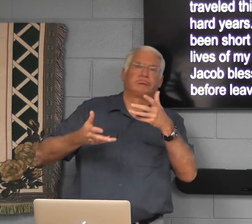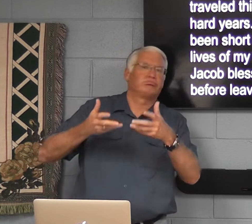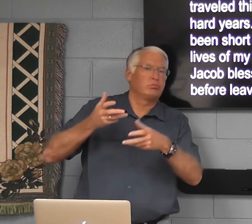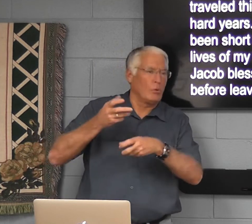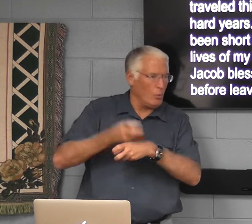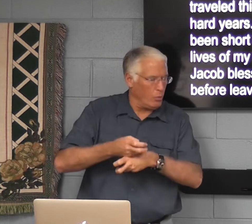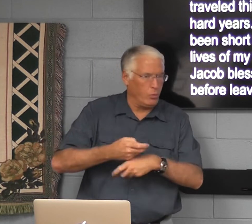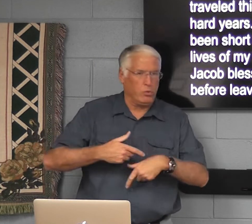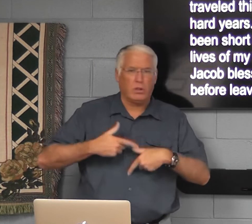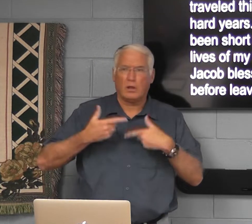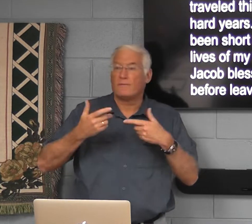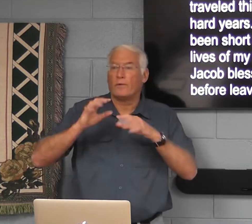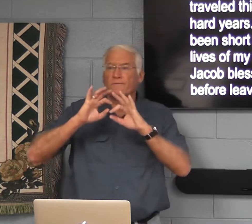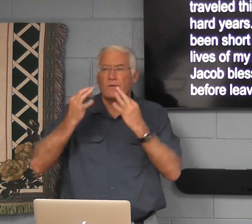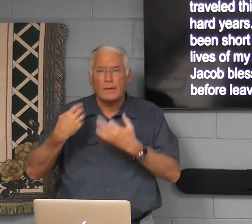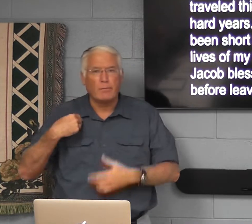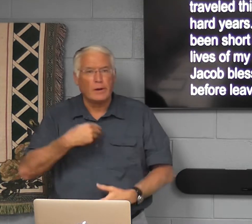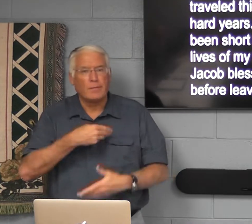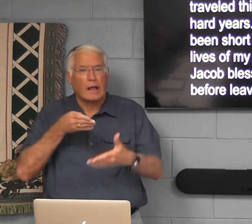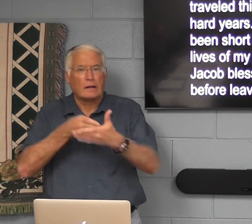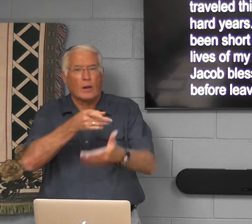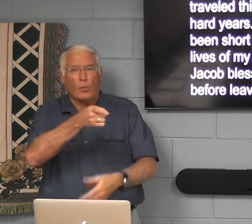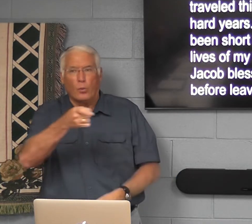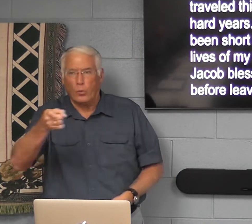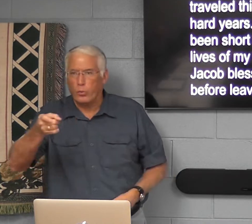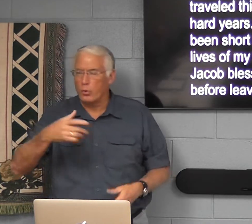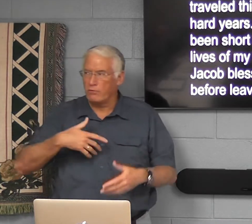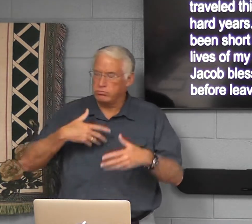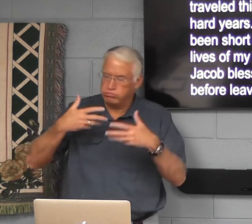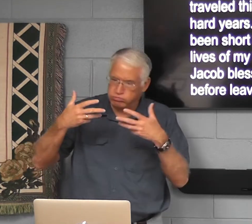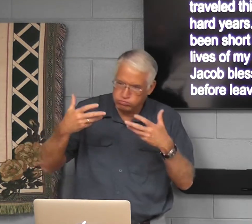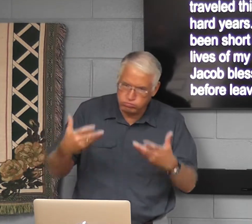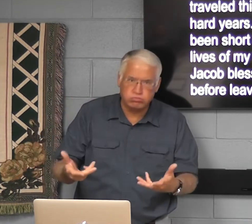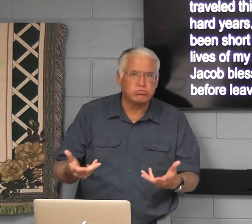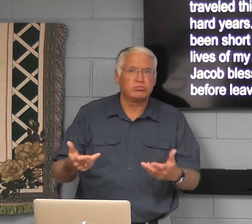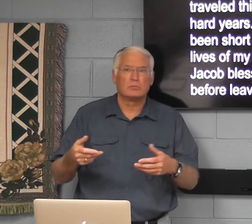Some may persecute you. It's a hard life. Maybe your family members are against you.